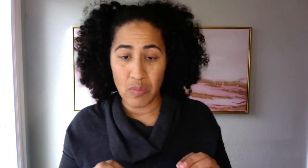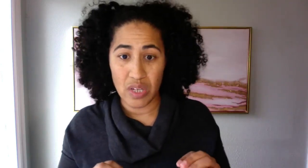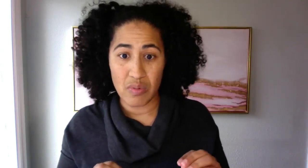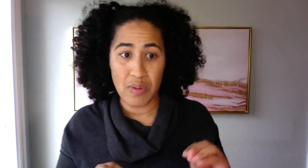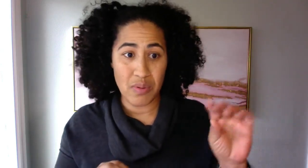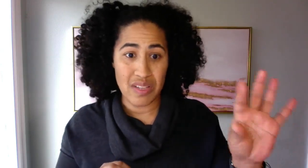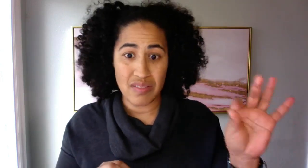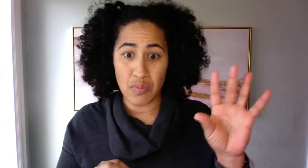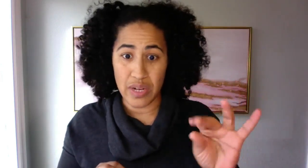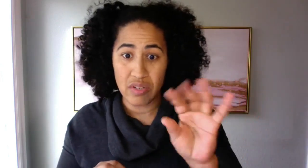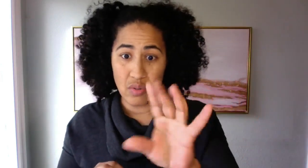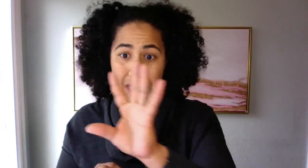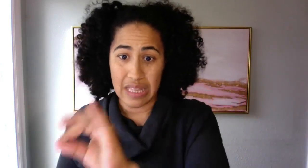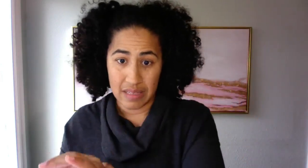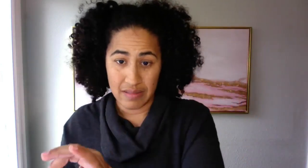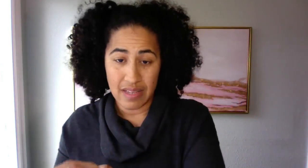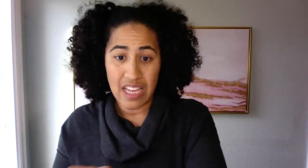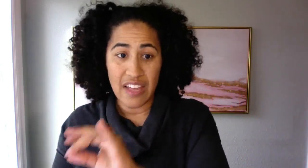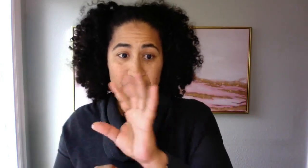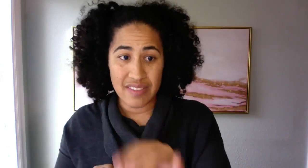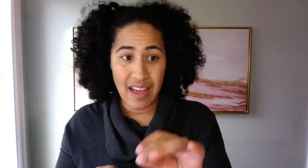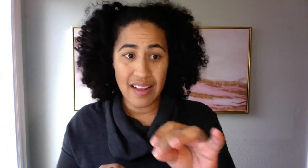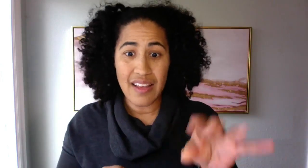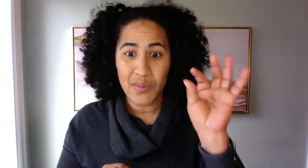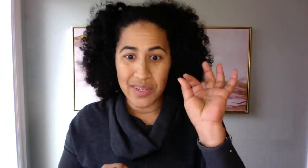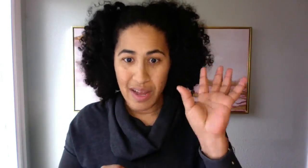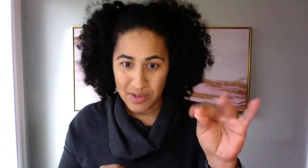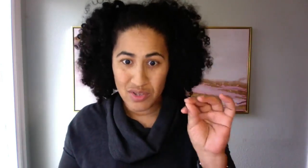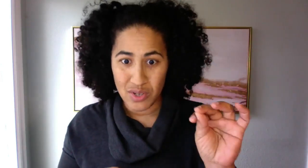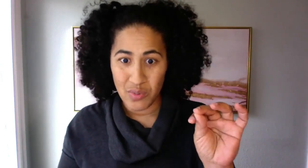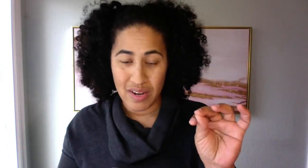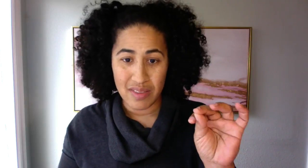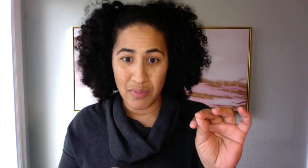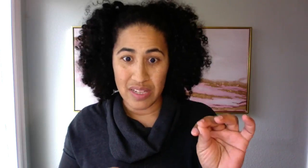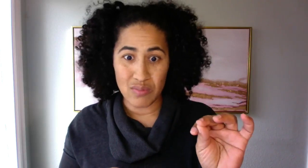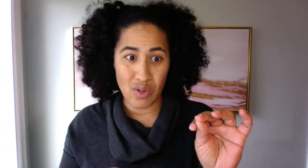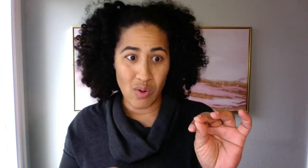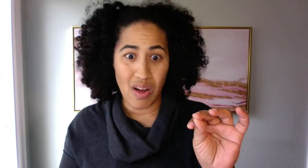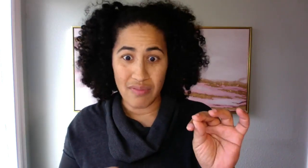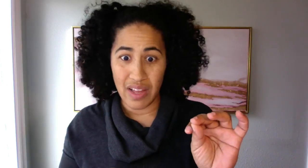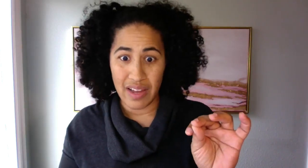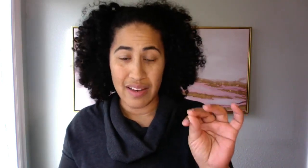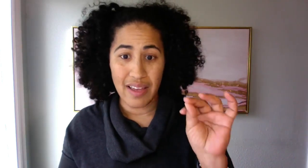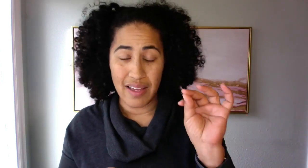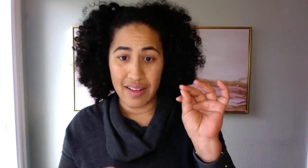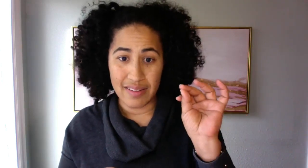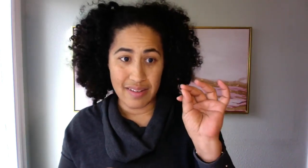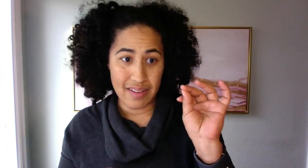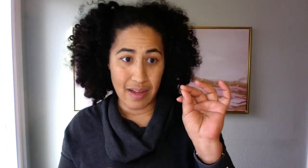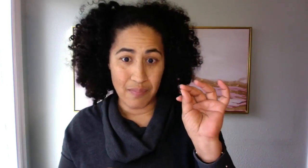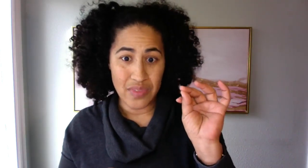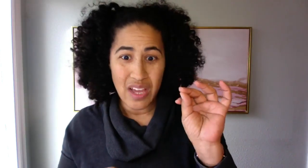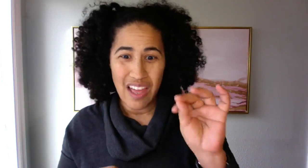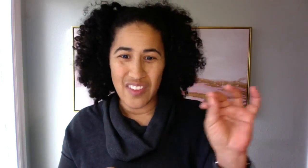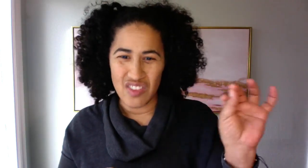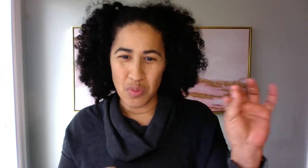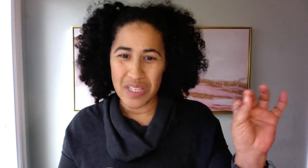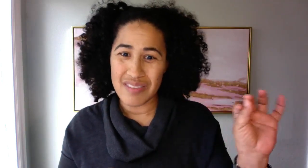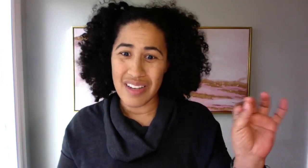working with people. Is their brain doing this? If it's not, I'm going to show you where the brain will go offline. And you'll be stuck